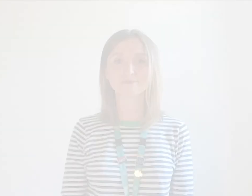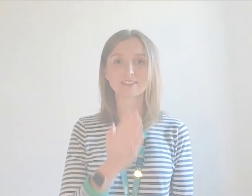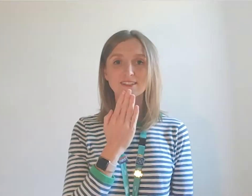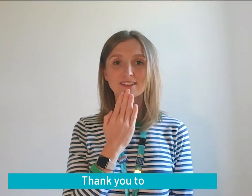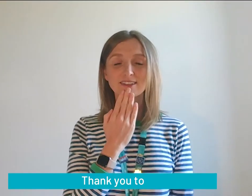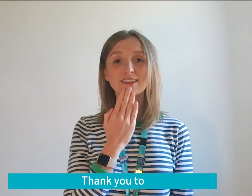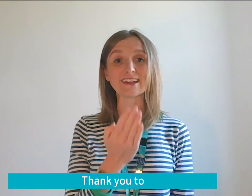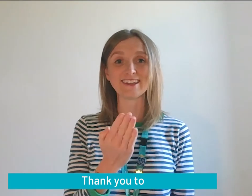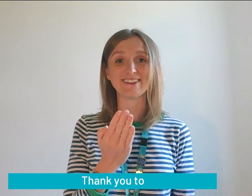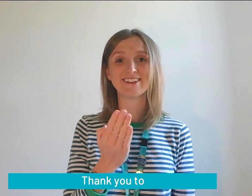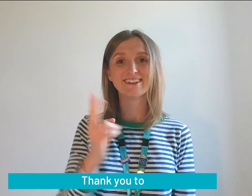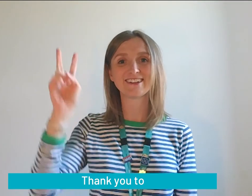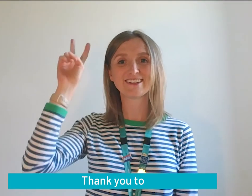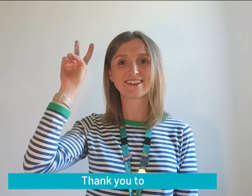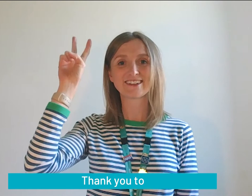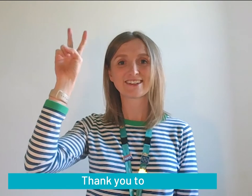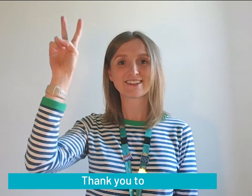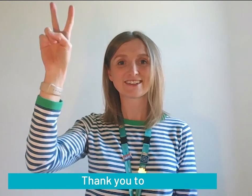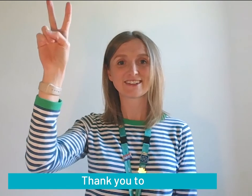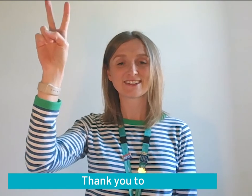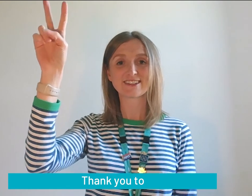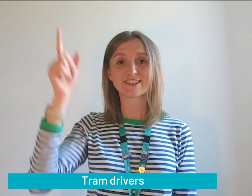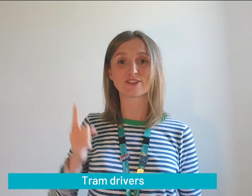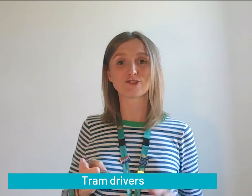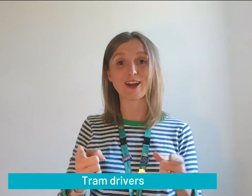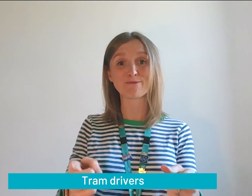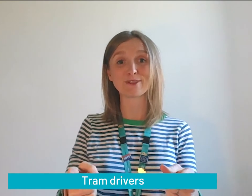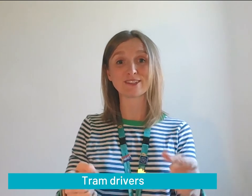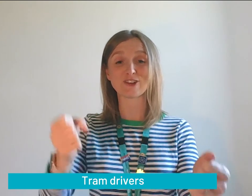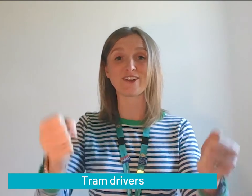Thank you to the train drivers.